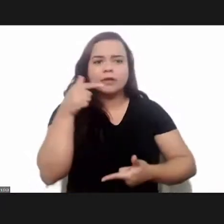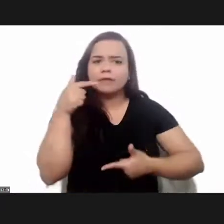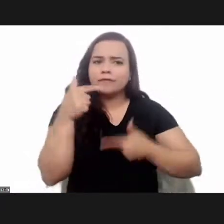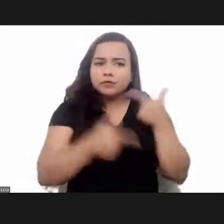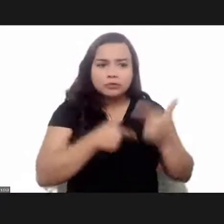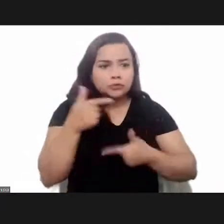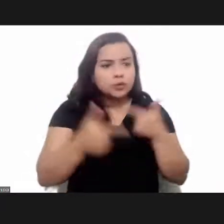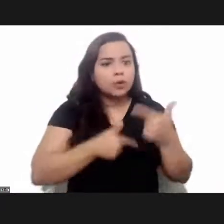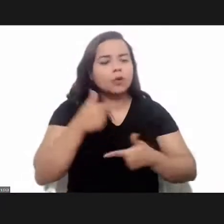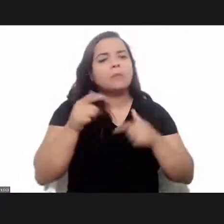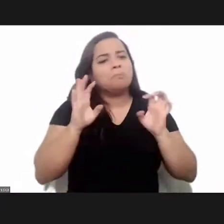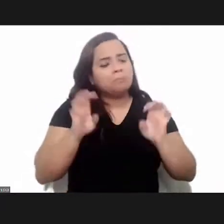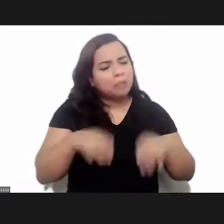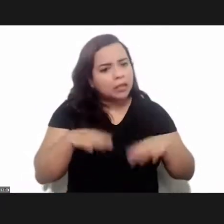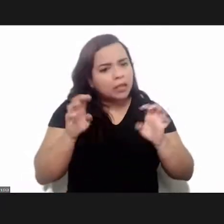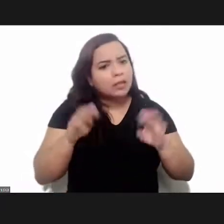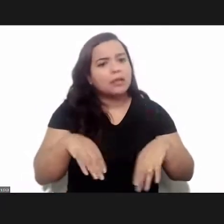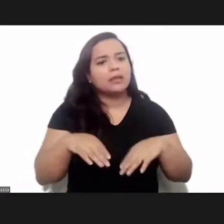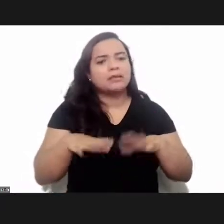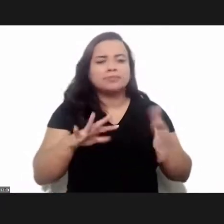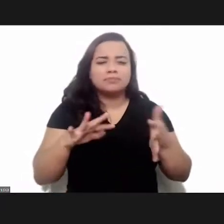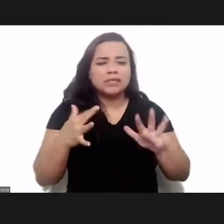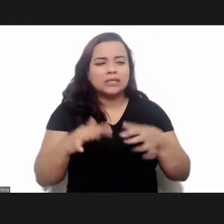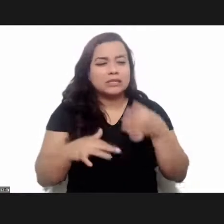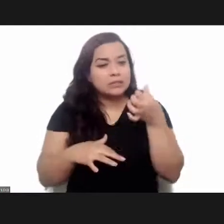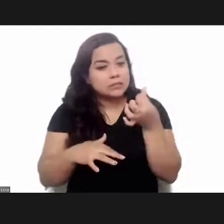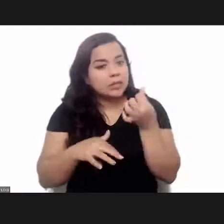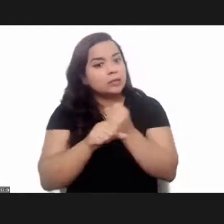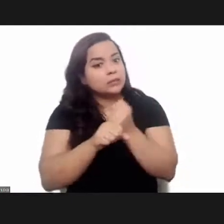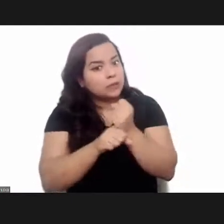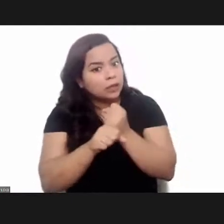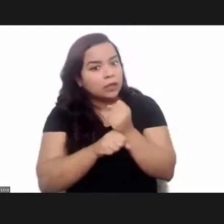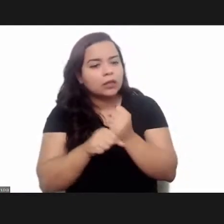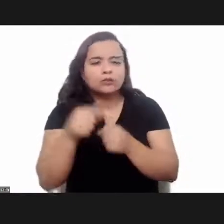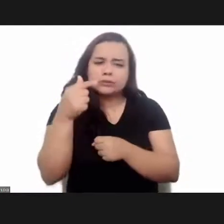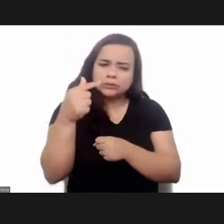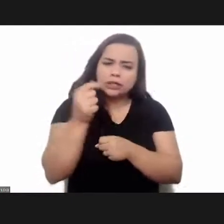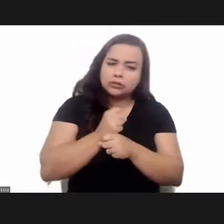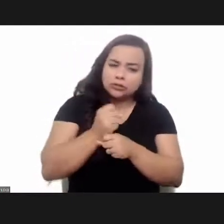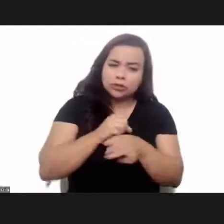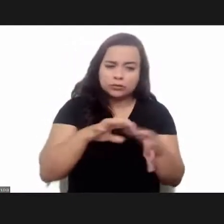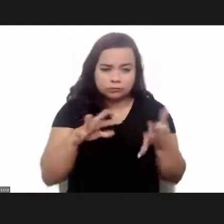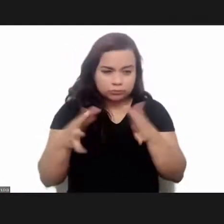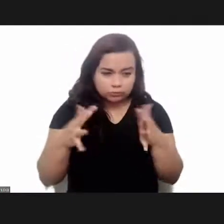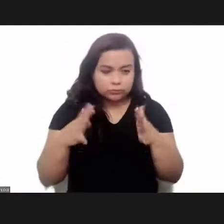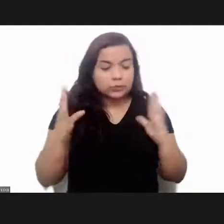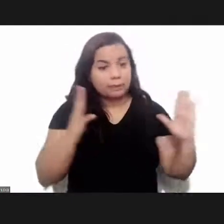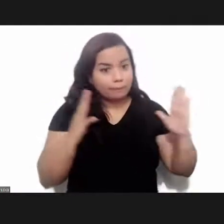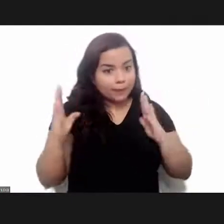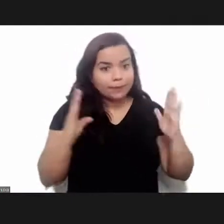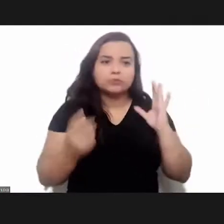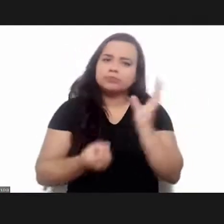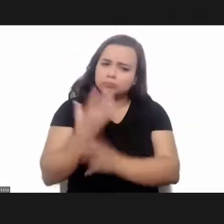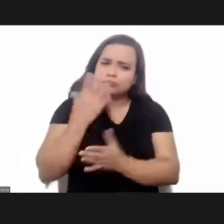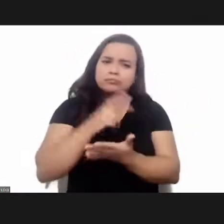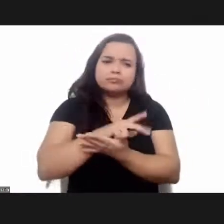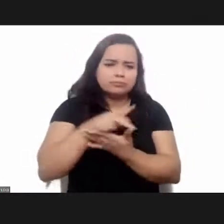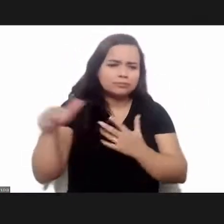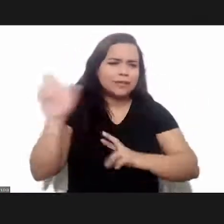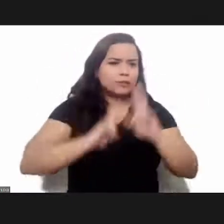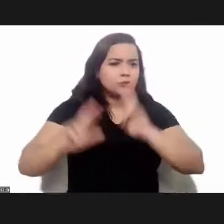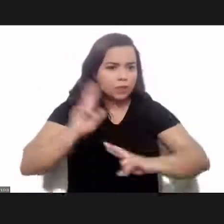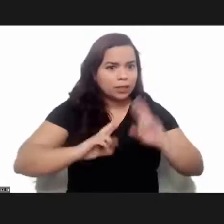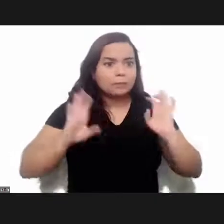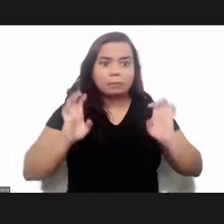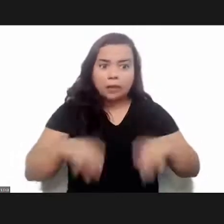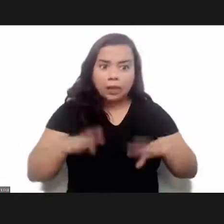functioned for about six years approximately six or seven years and during this period a lot